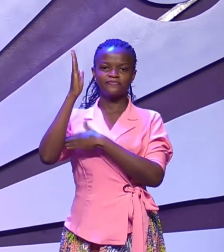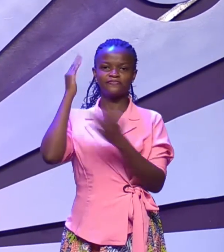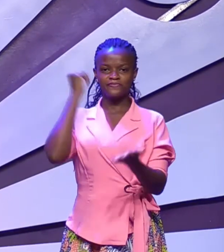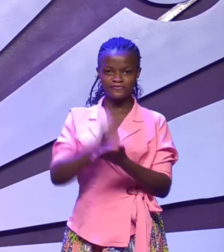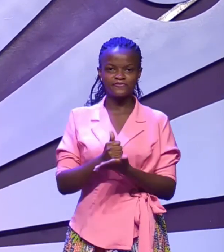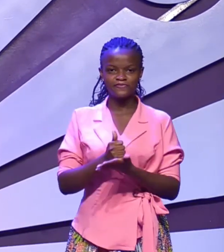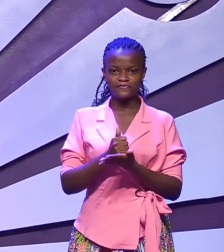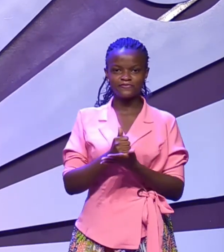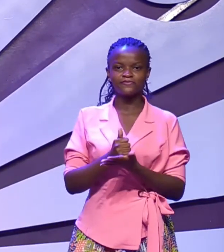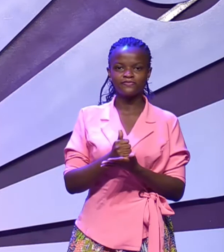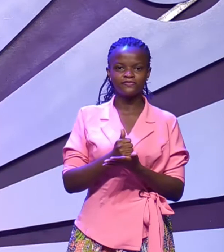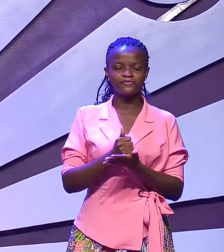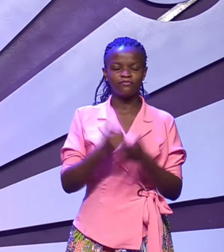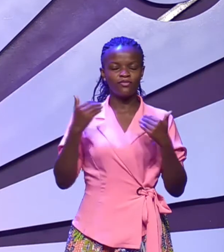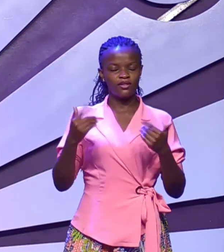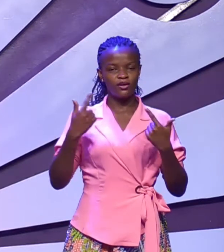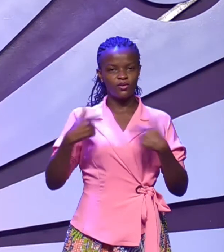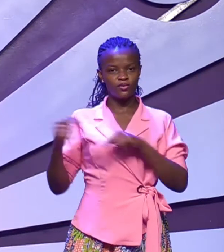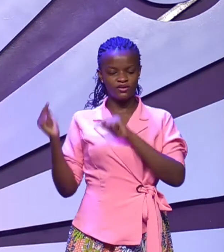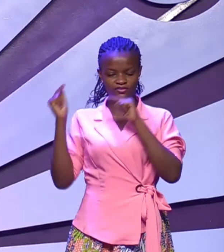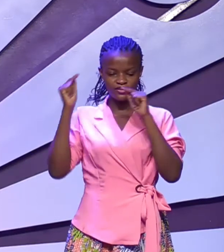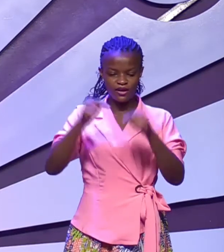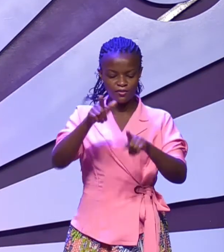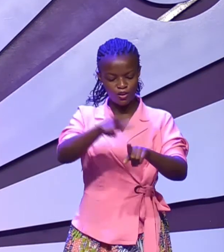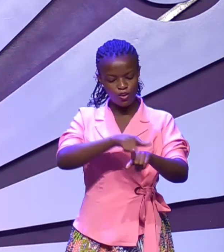Amen. We've come a long way.